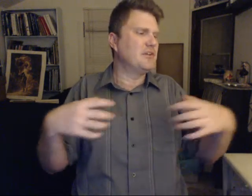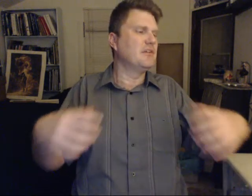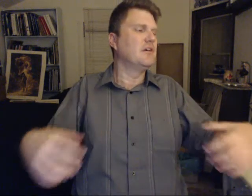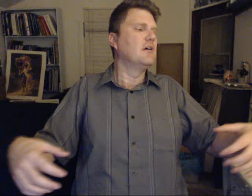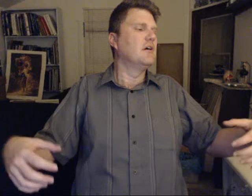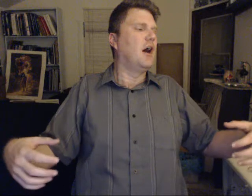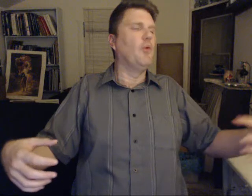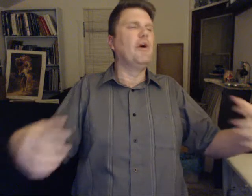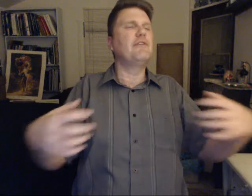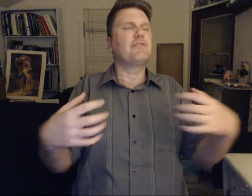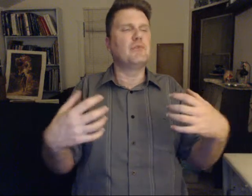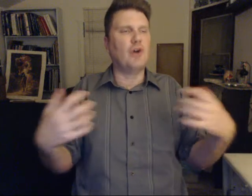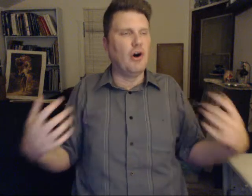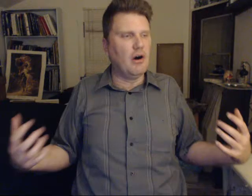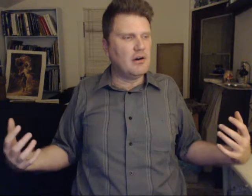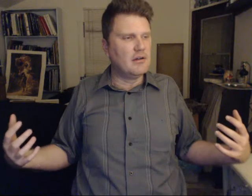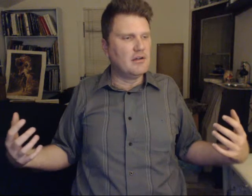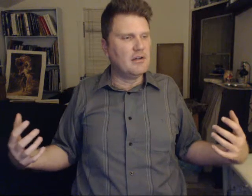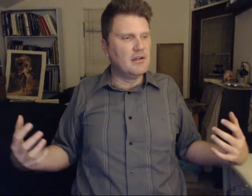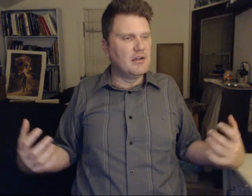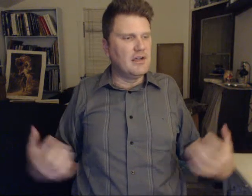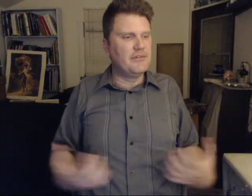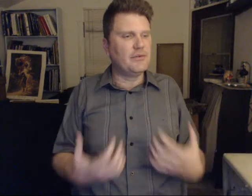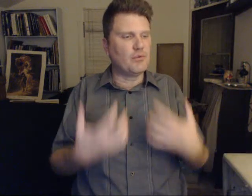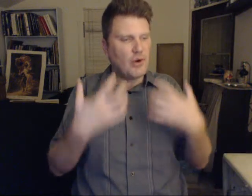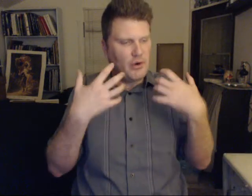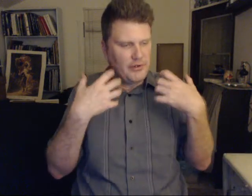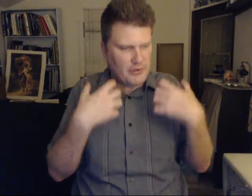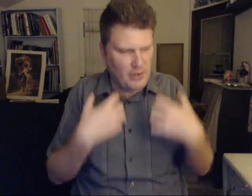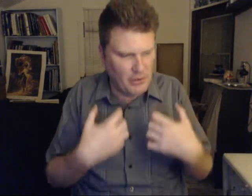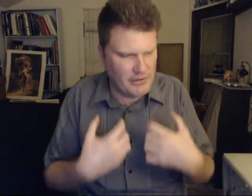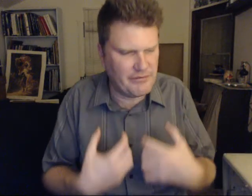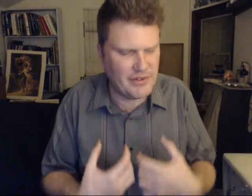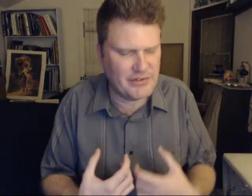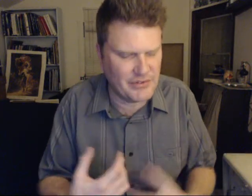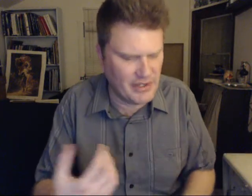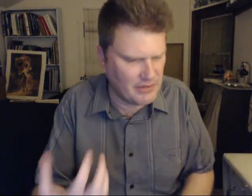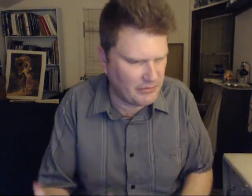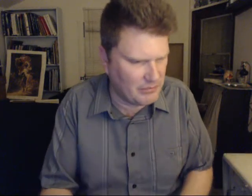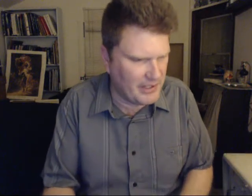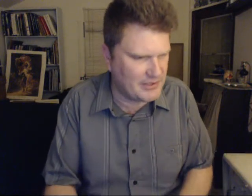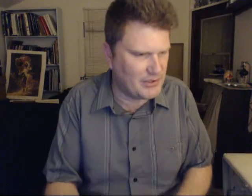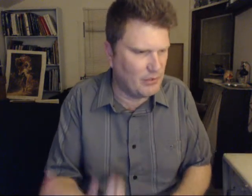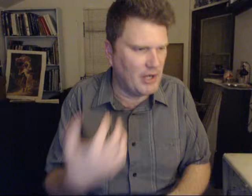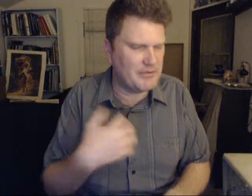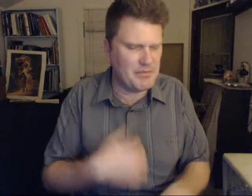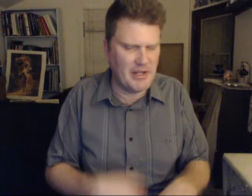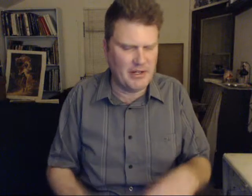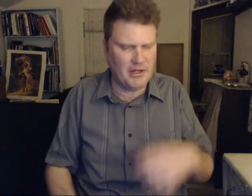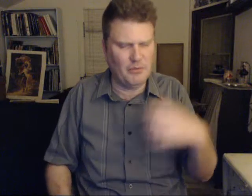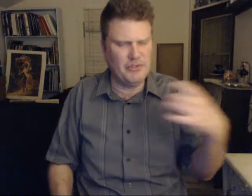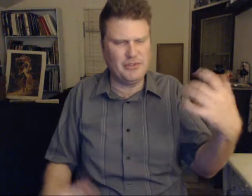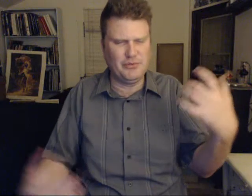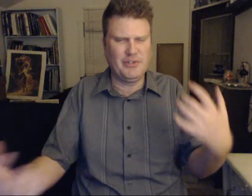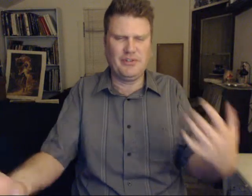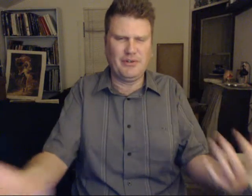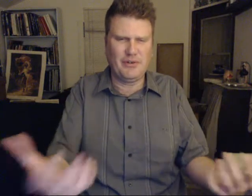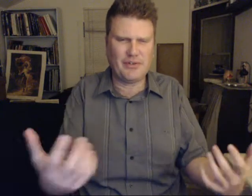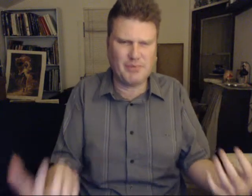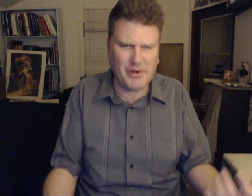away from it all, and to grow on your own. Eventually, a lover might show up, depending on what you want in your experience.